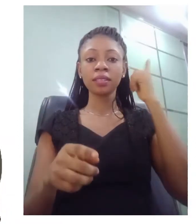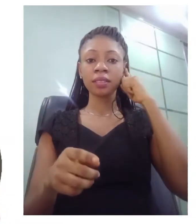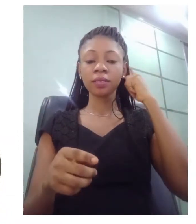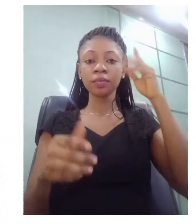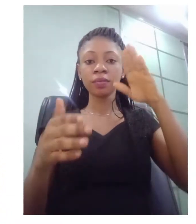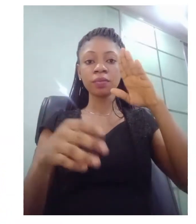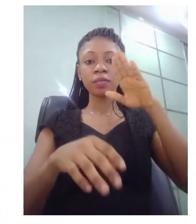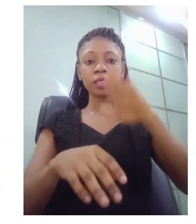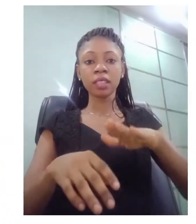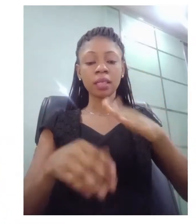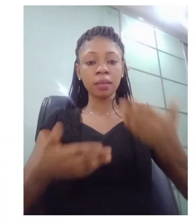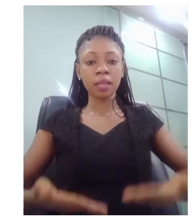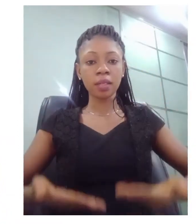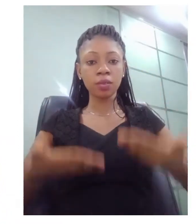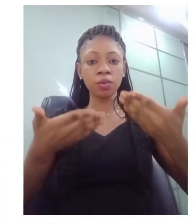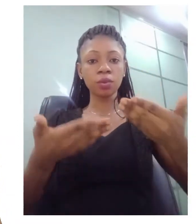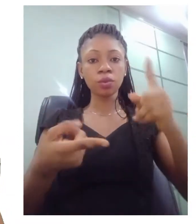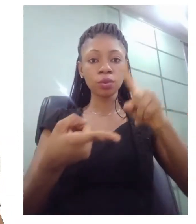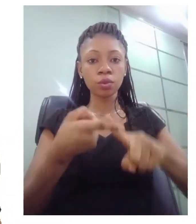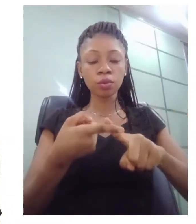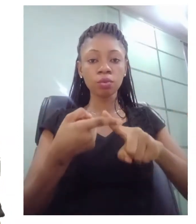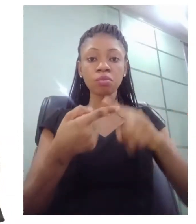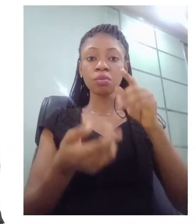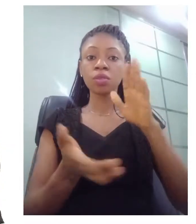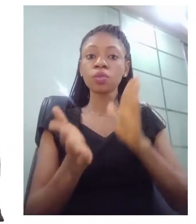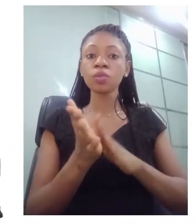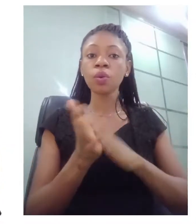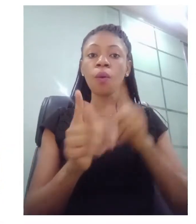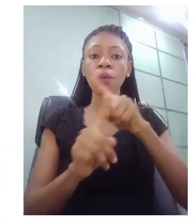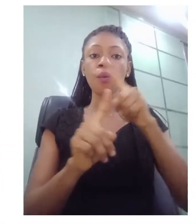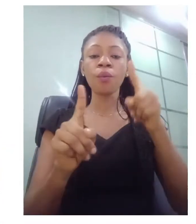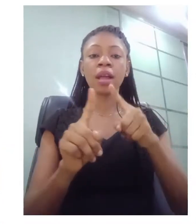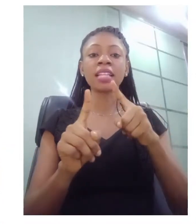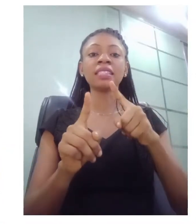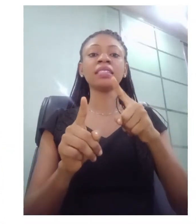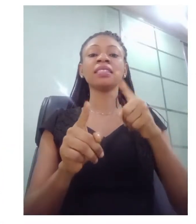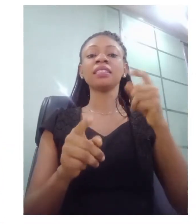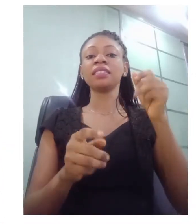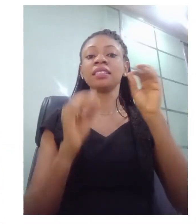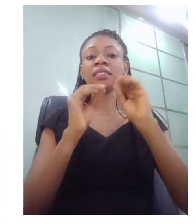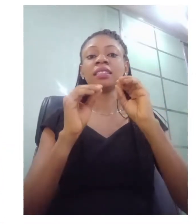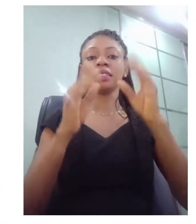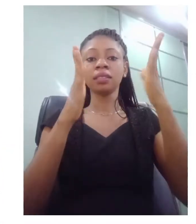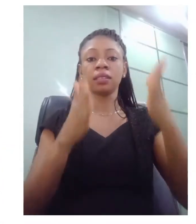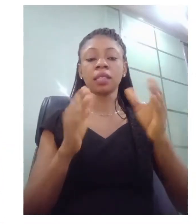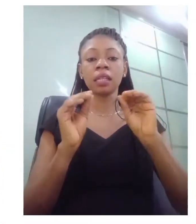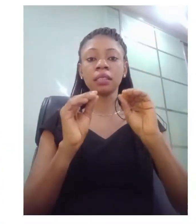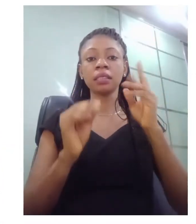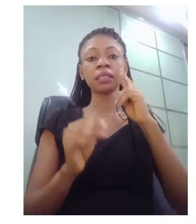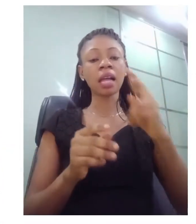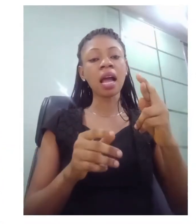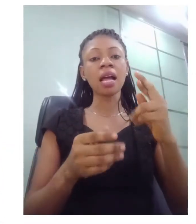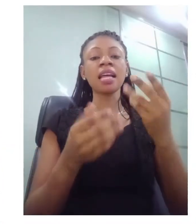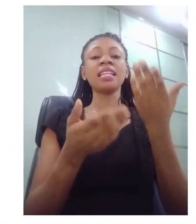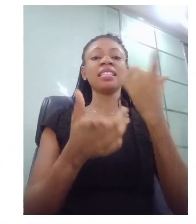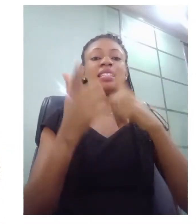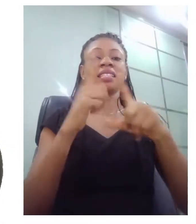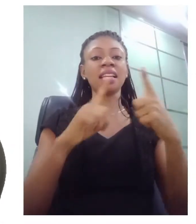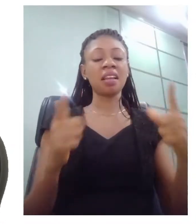teaching her sign language is possibly a hearing person who learns sign language one way or